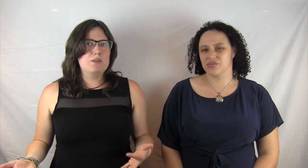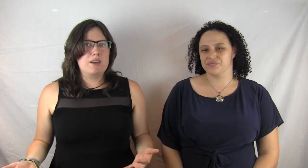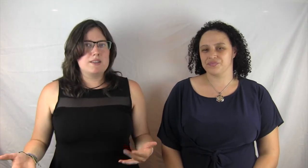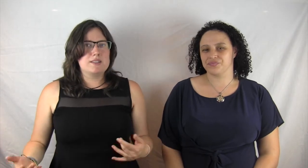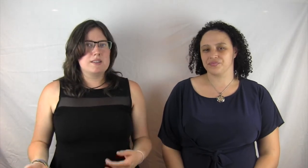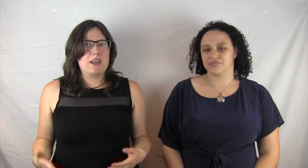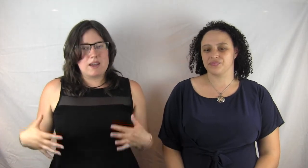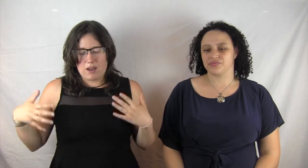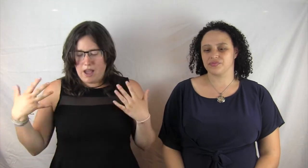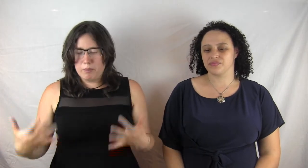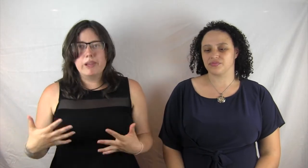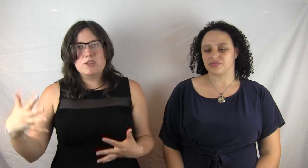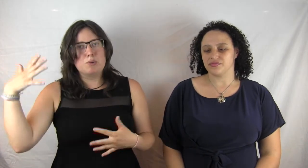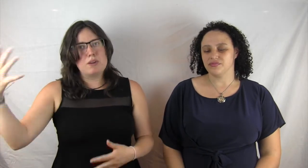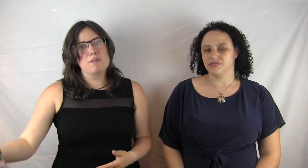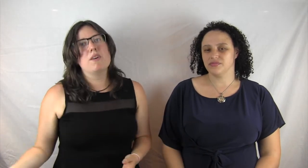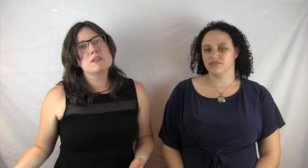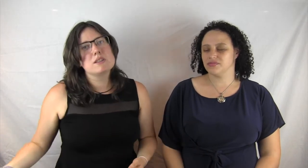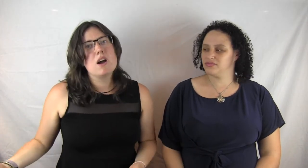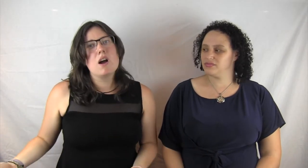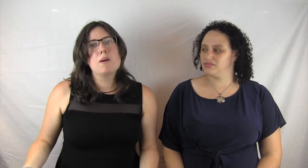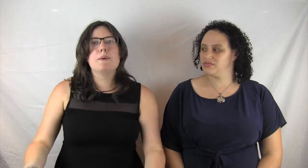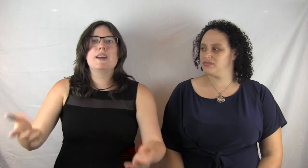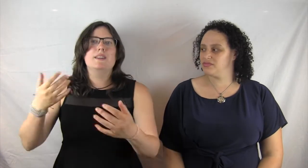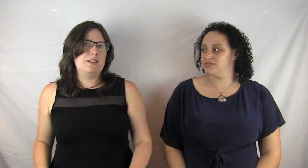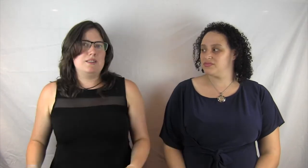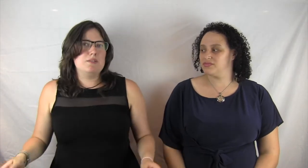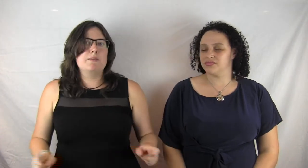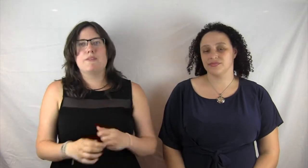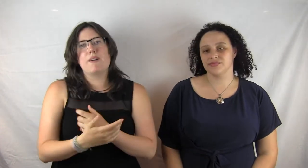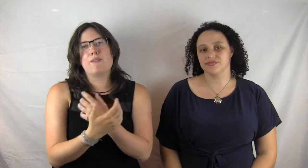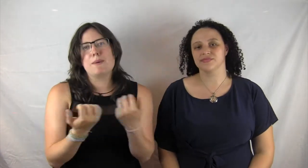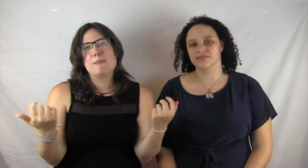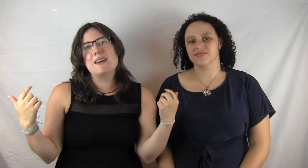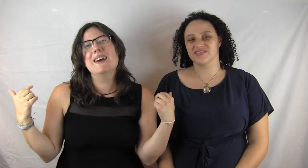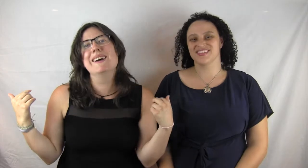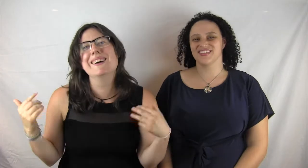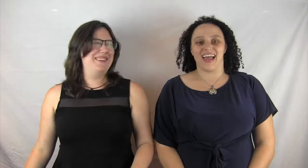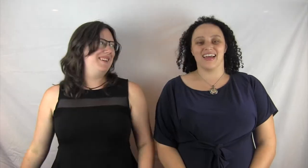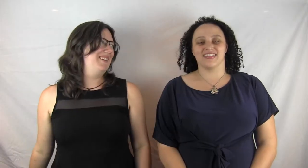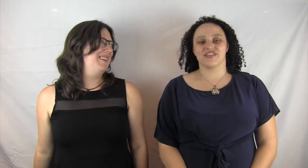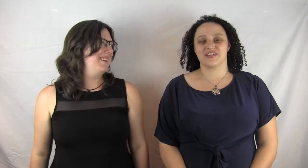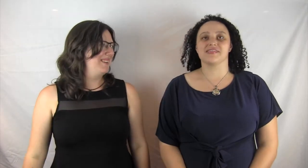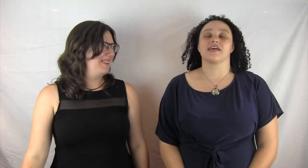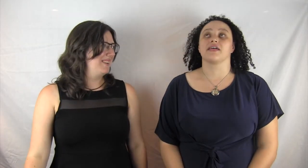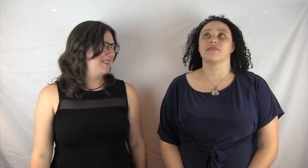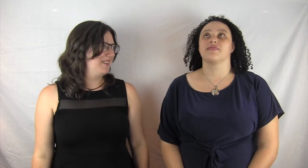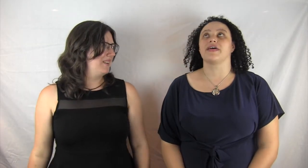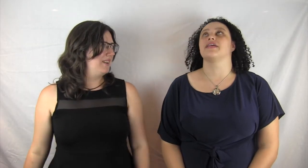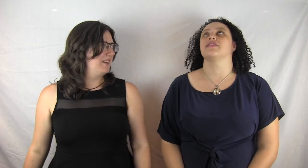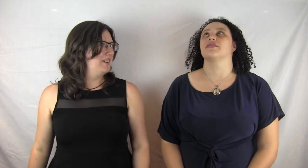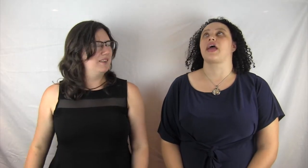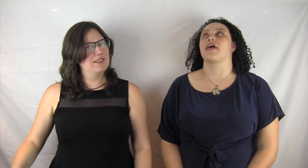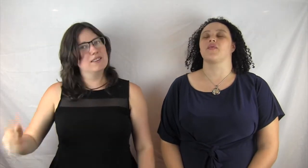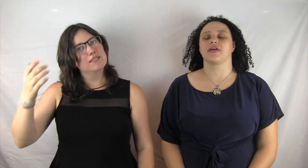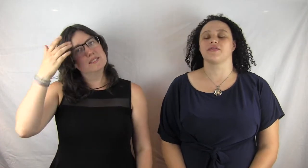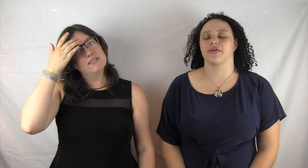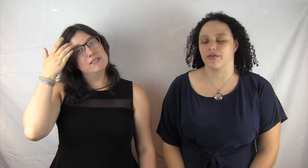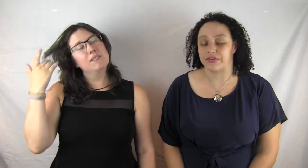do this, like, I will let you kill the fallen star, but it's you and me forever, baby. And she's like, fine, okay, whatever, I'll